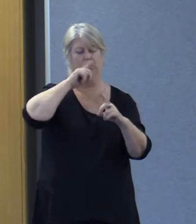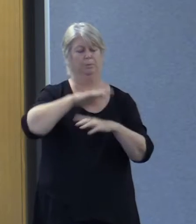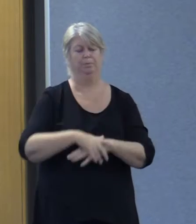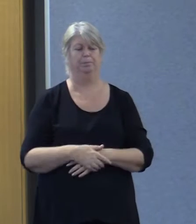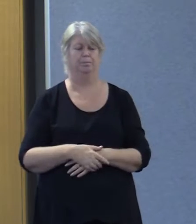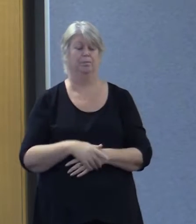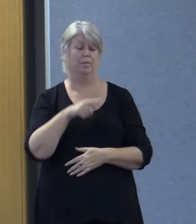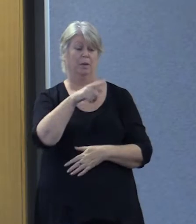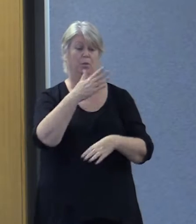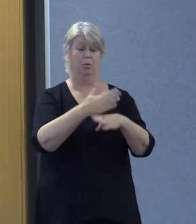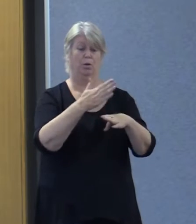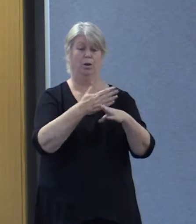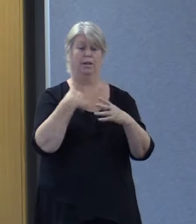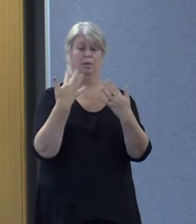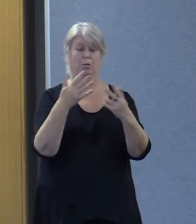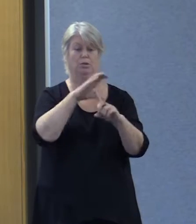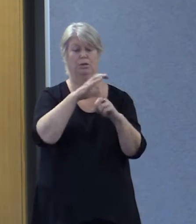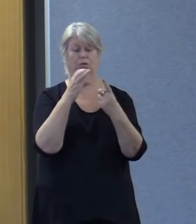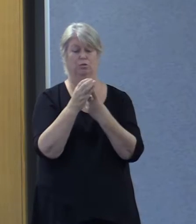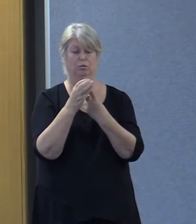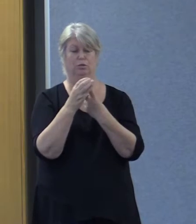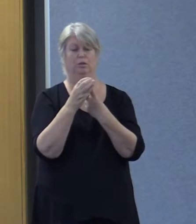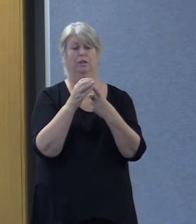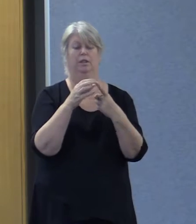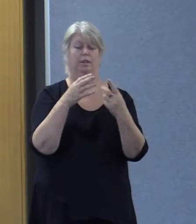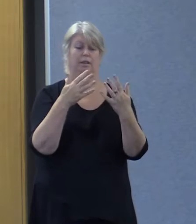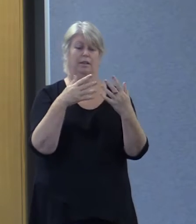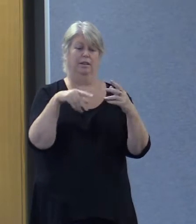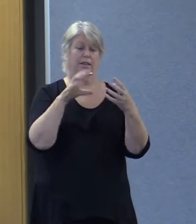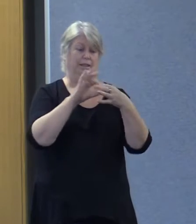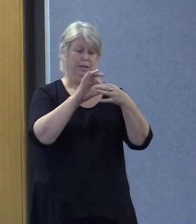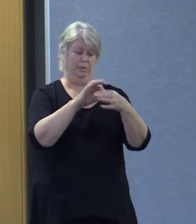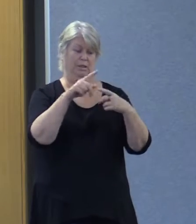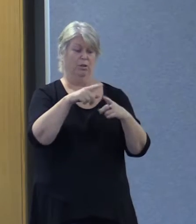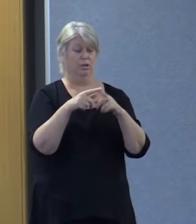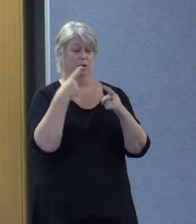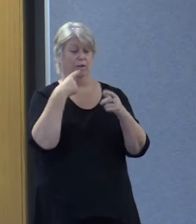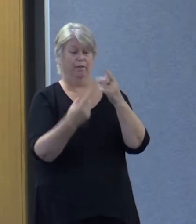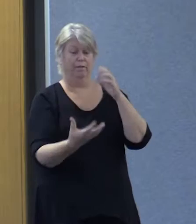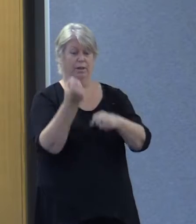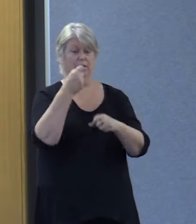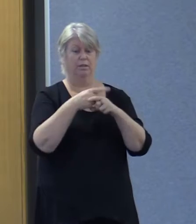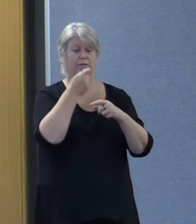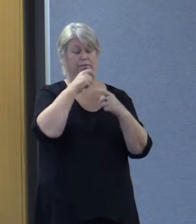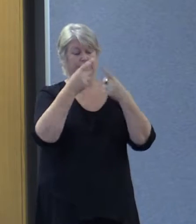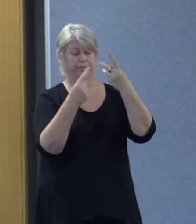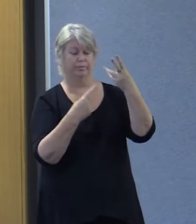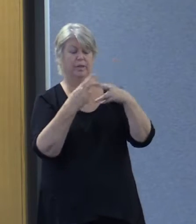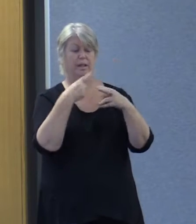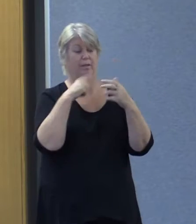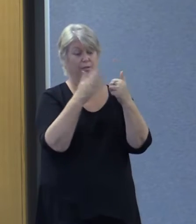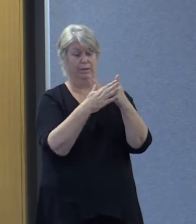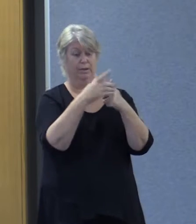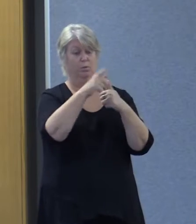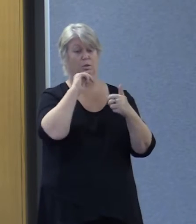This work and the multicultural engagement work with coal communities in Queensland has also identified a number of factors that if addressed would